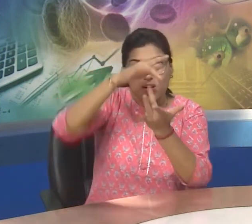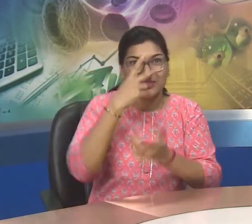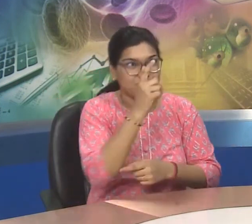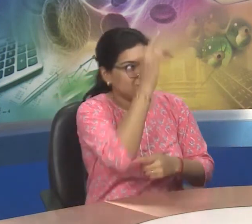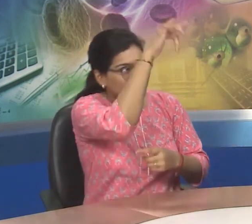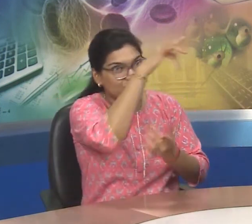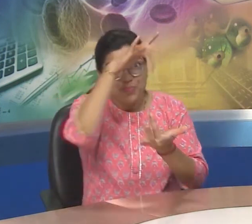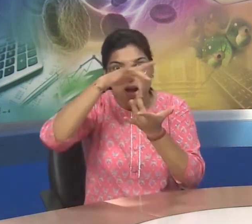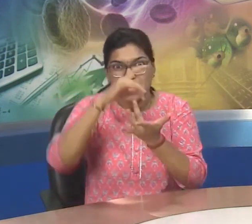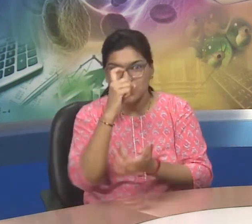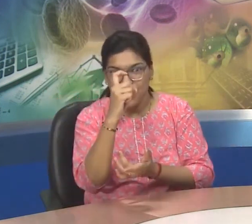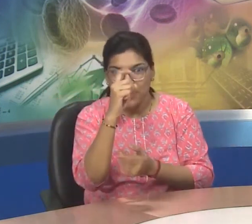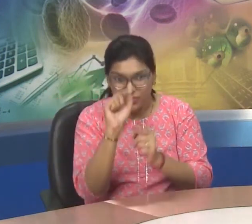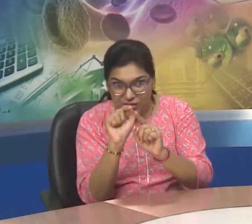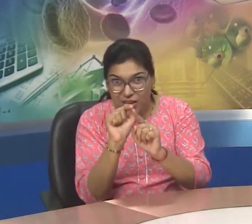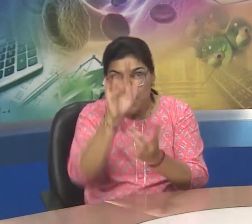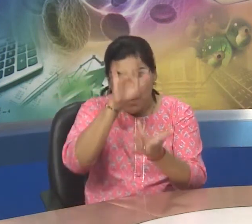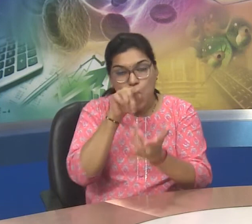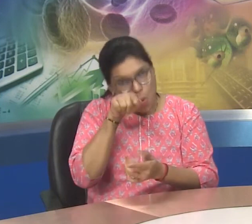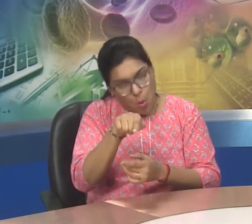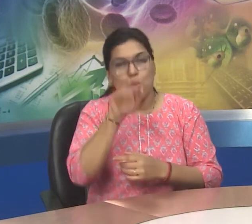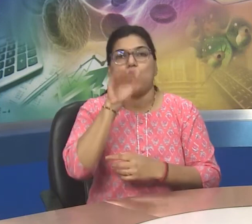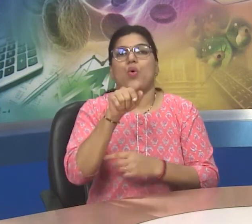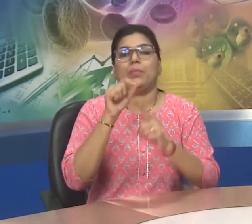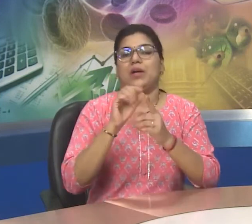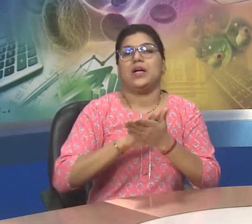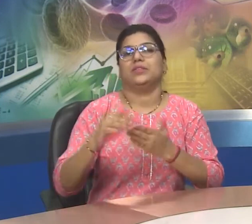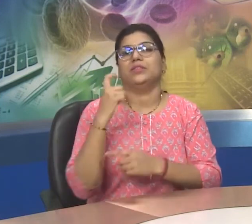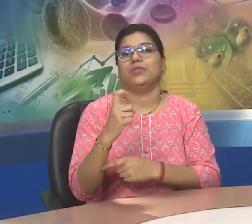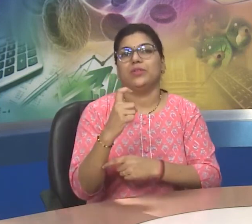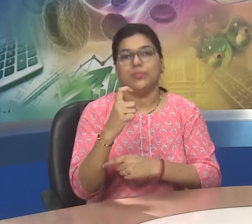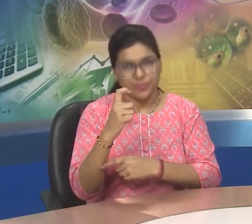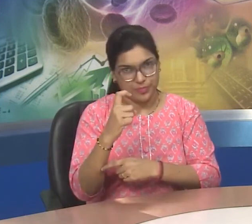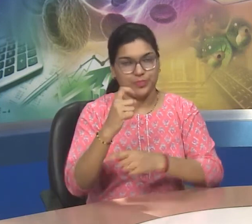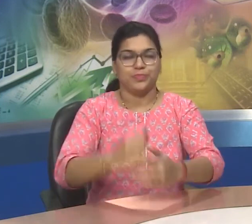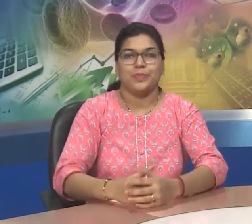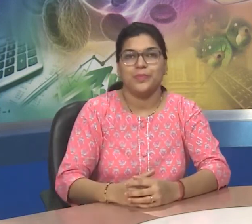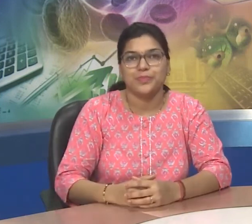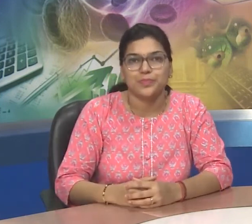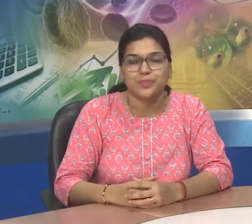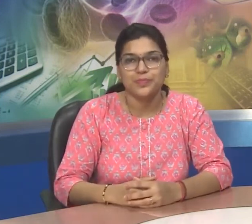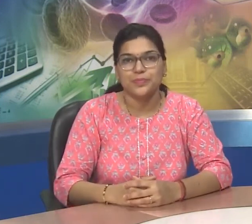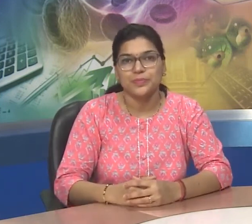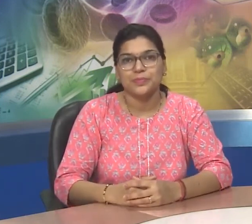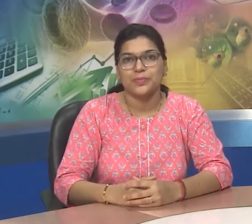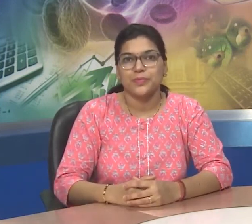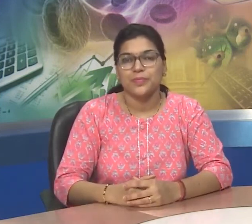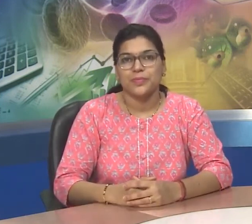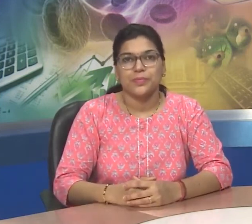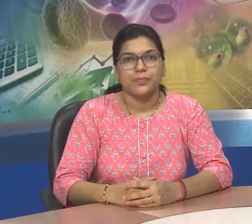The pH scale on level 7 is the neutral form of the